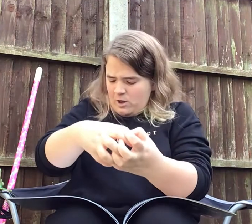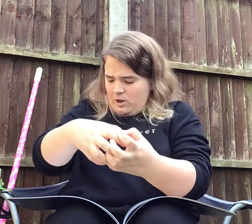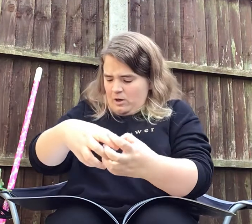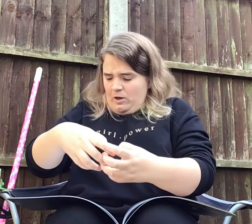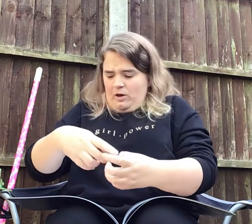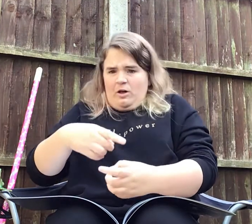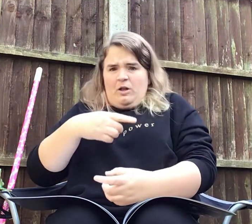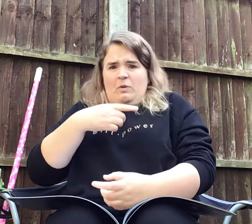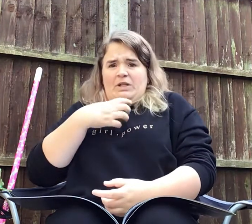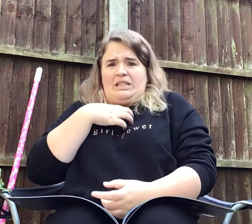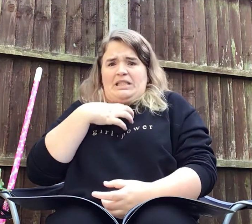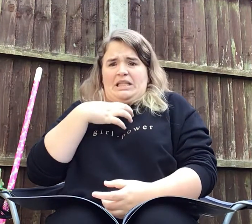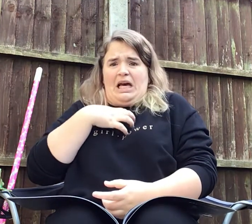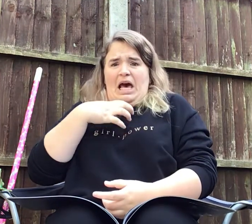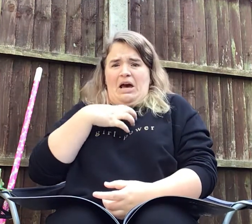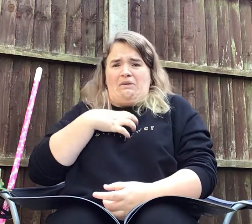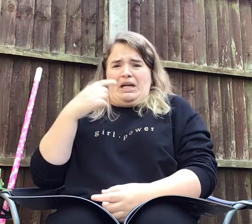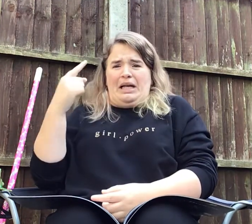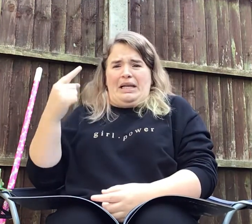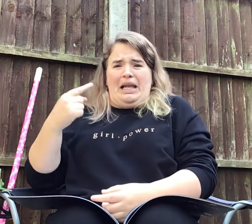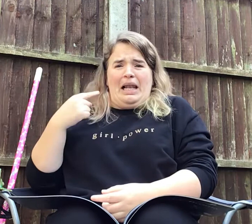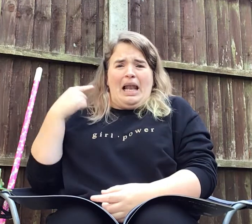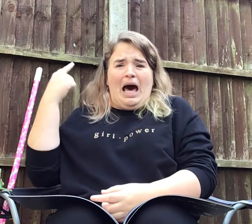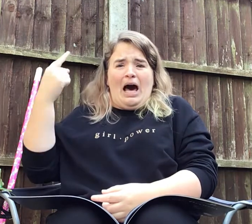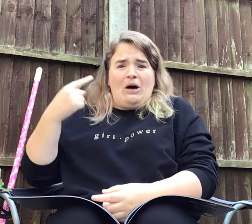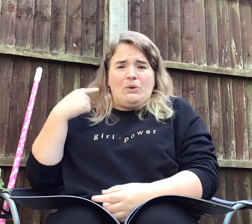That was scary and loud.